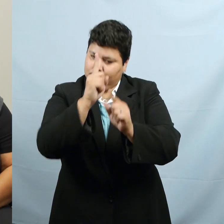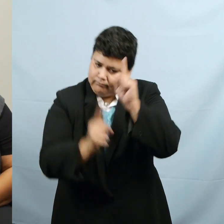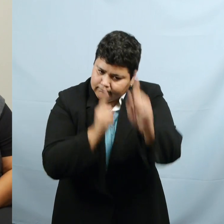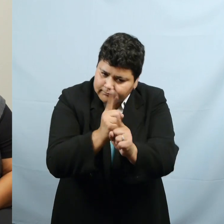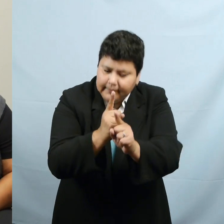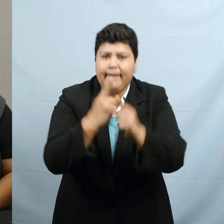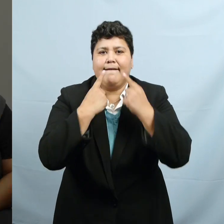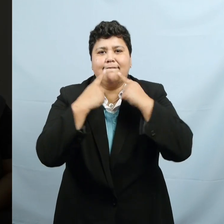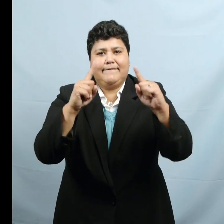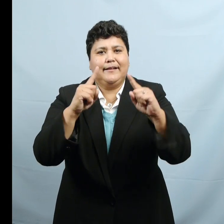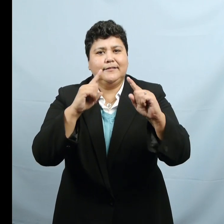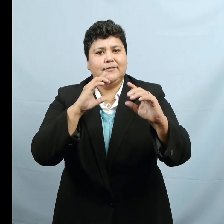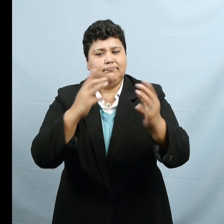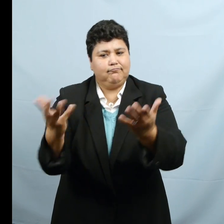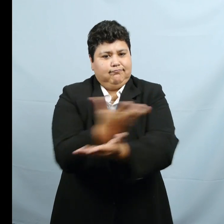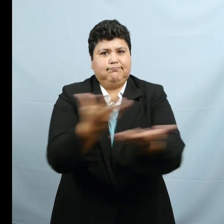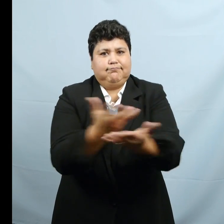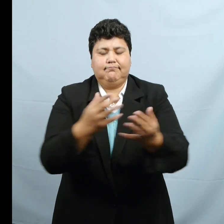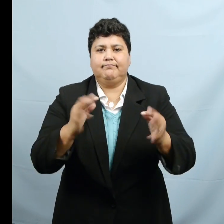effectively.